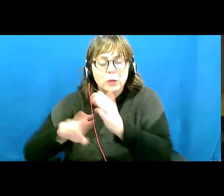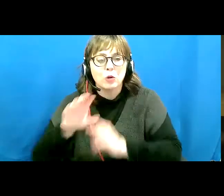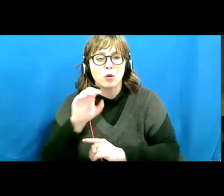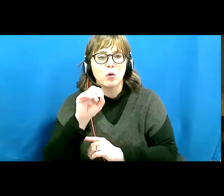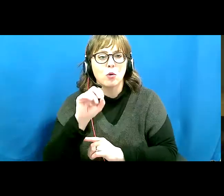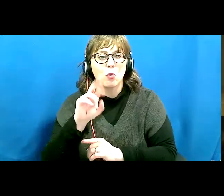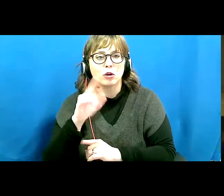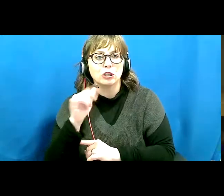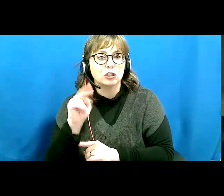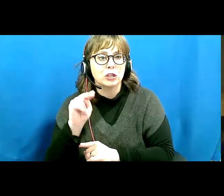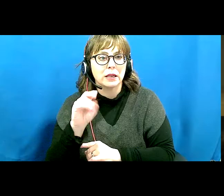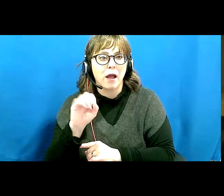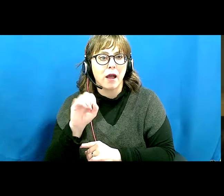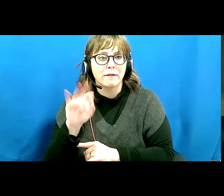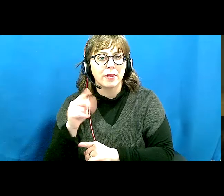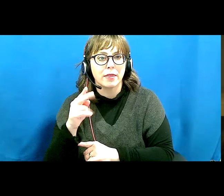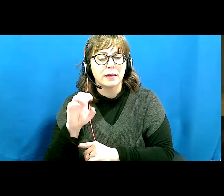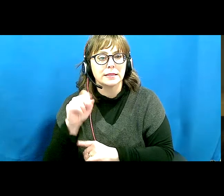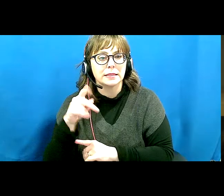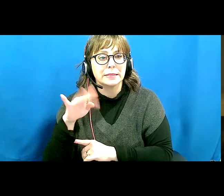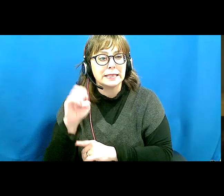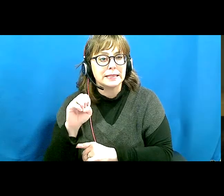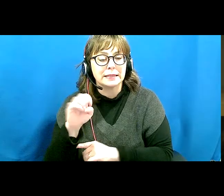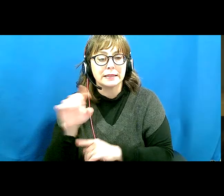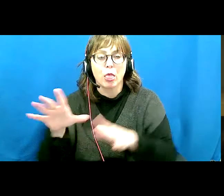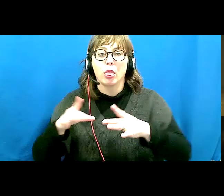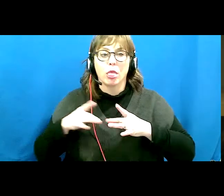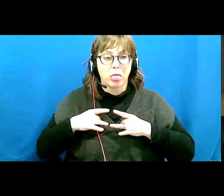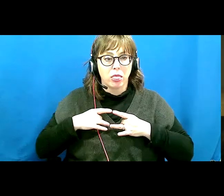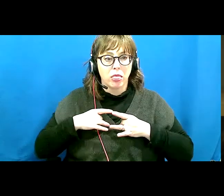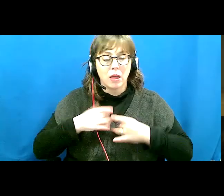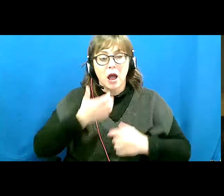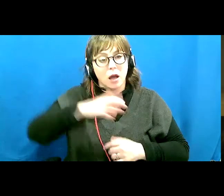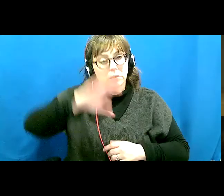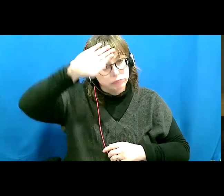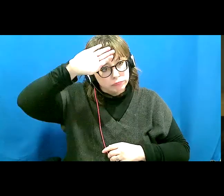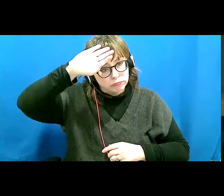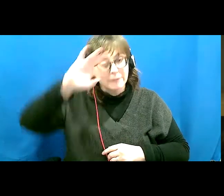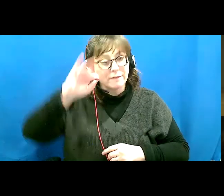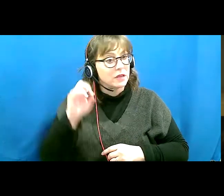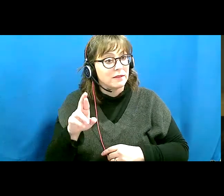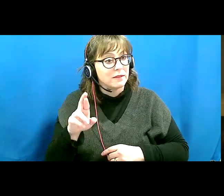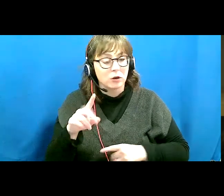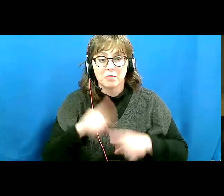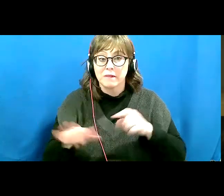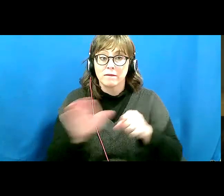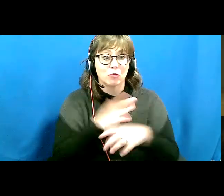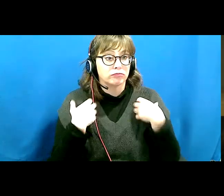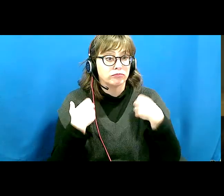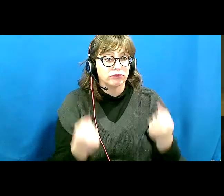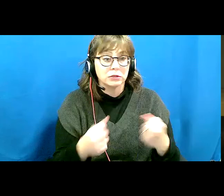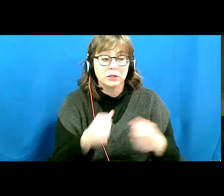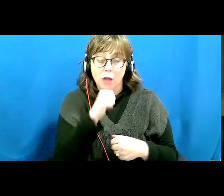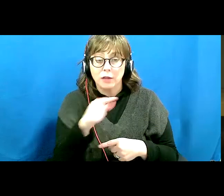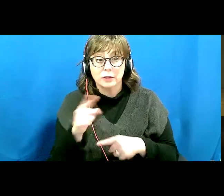fever that he never recovered from, and therefore he needed to work at home. He often needed to rest